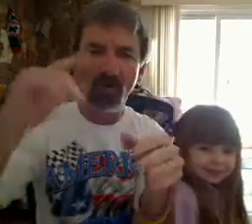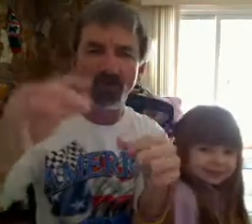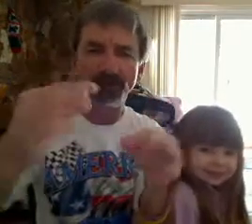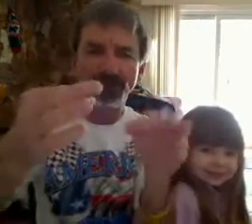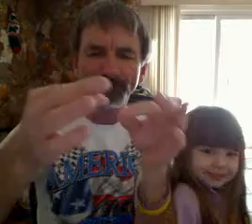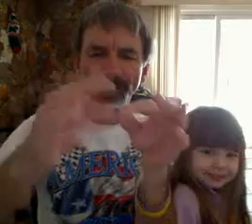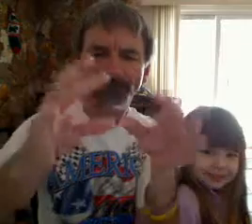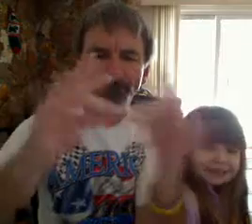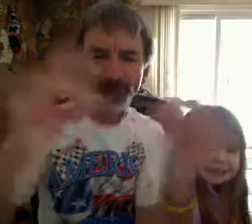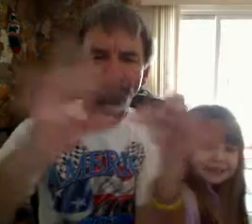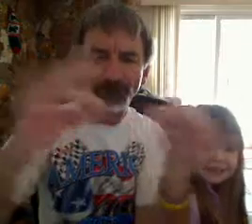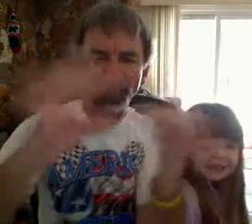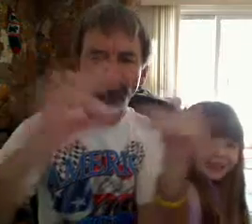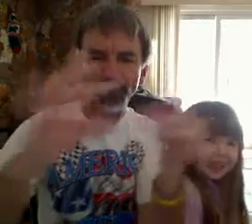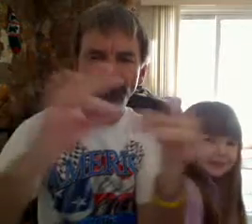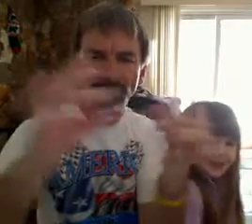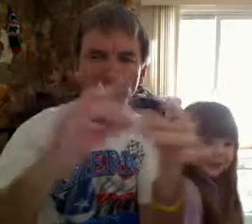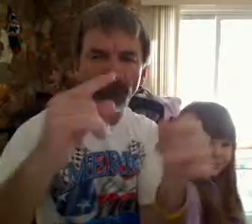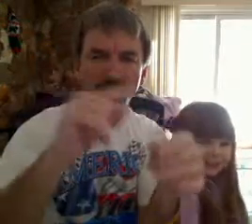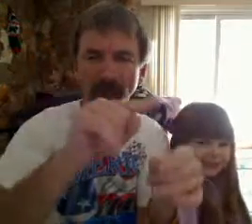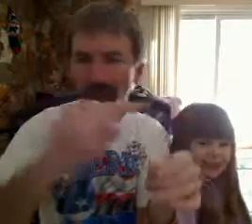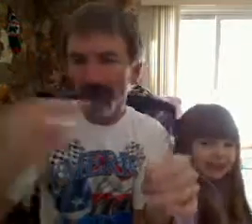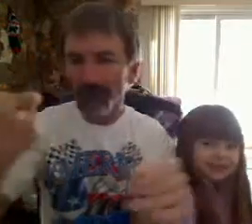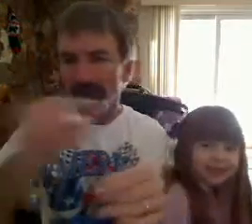I just want to tell you my name is Kayla.